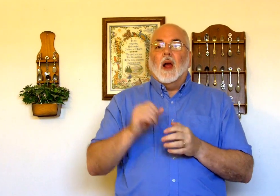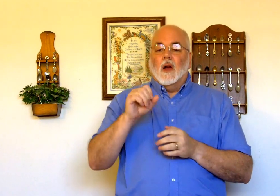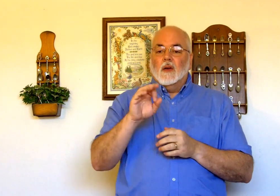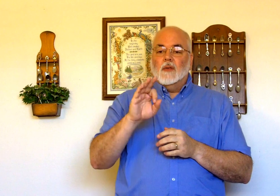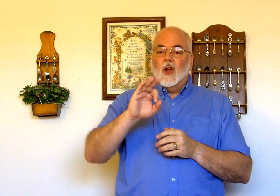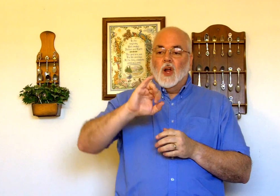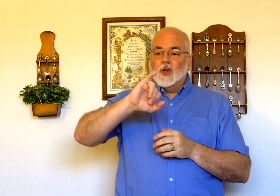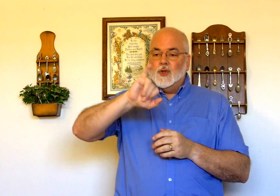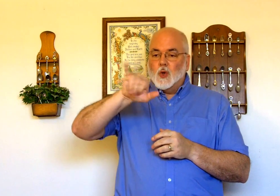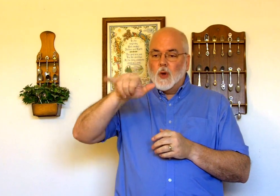of Jordan